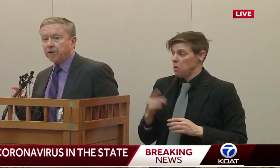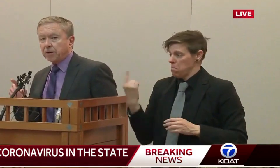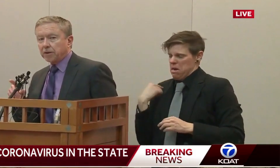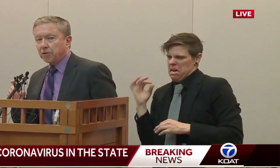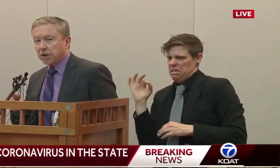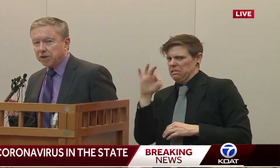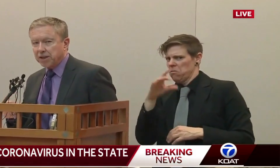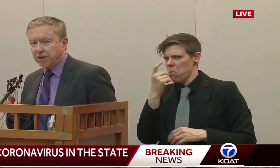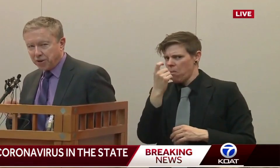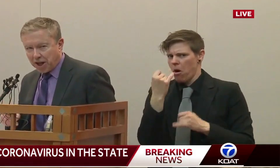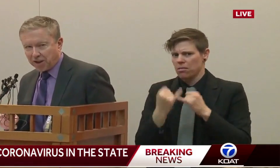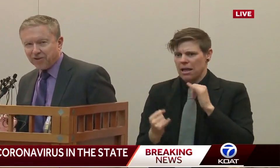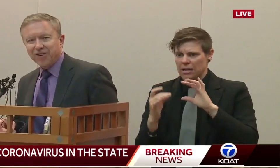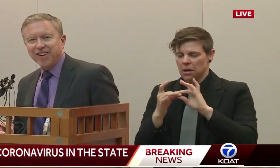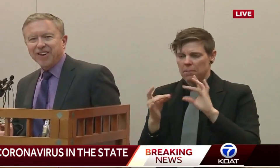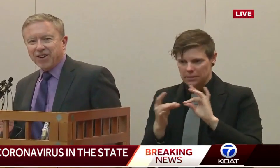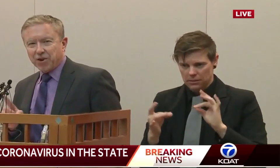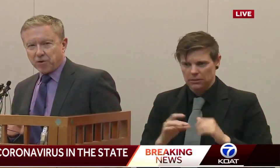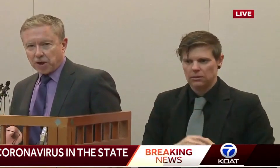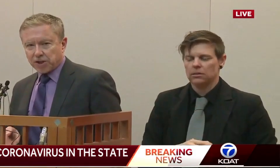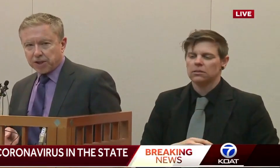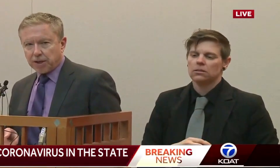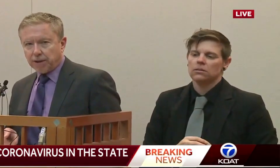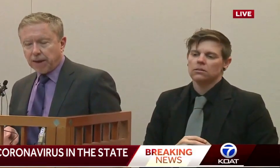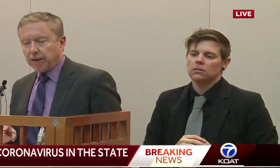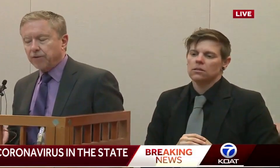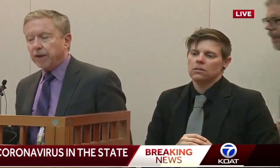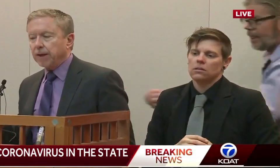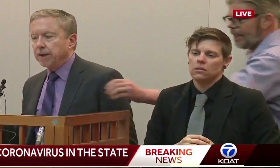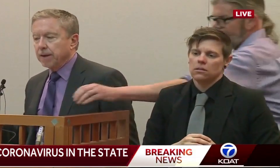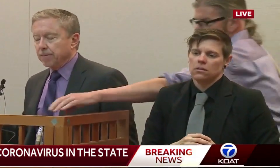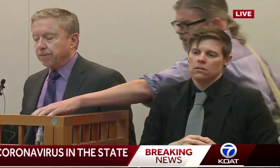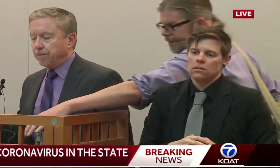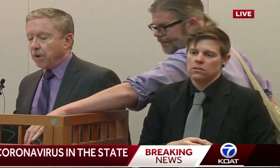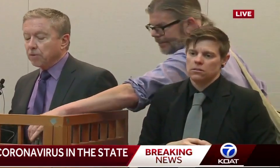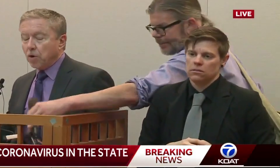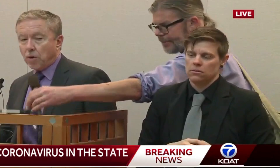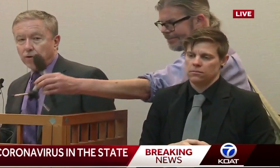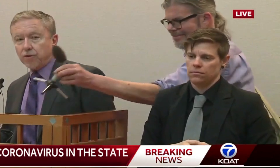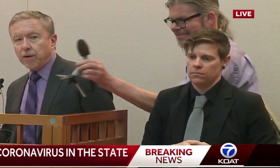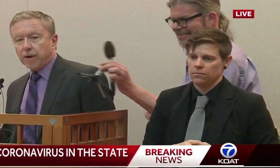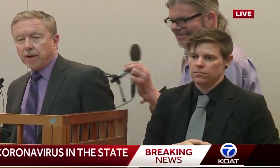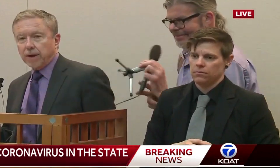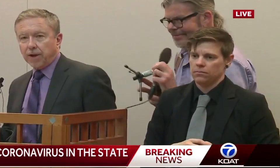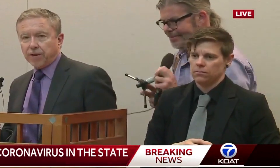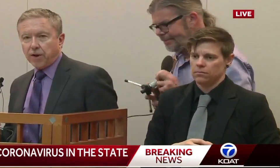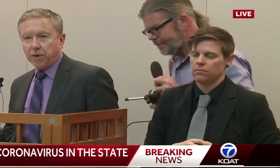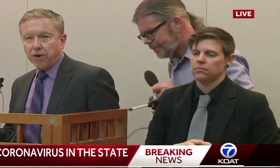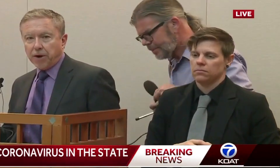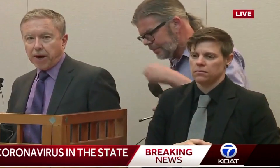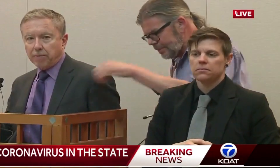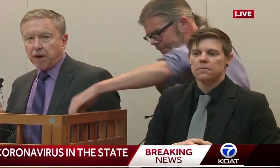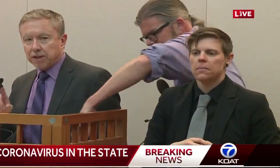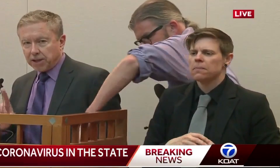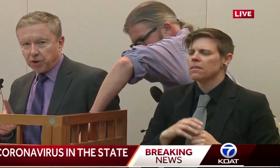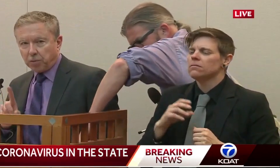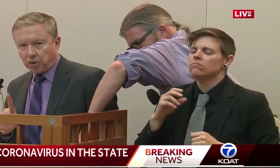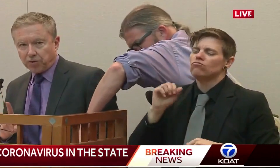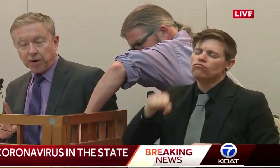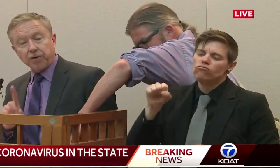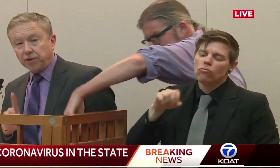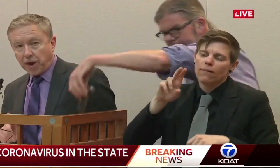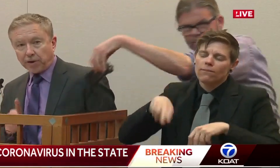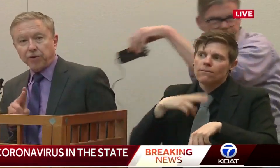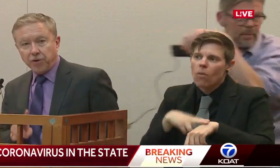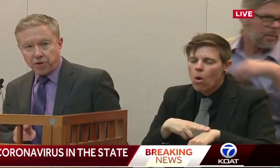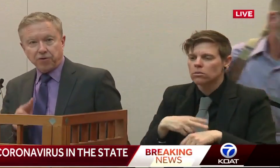that might get to the question that underlies your question. And that is that, of course, in healthcare, we don't have a single